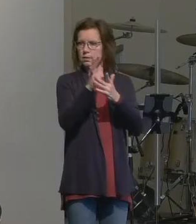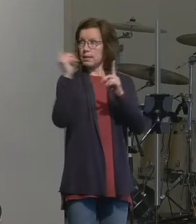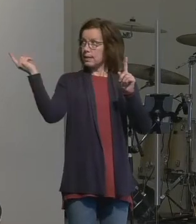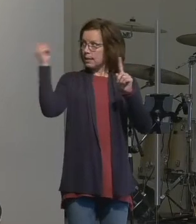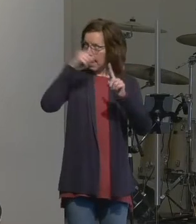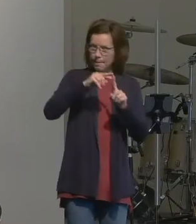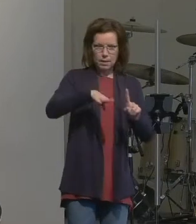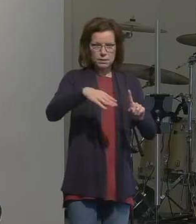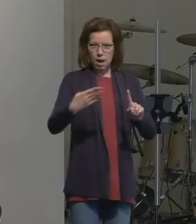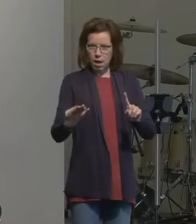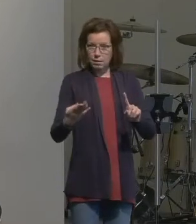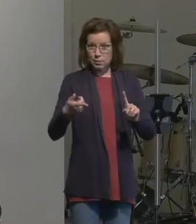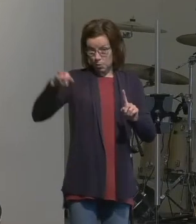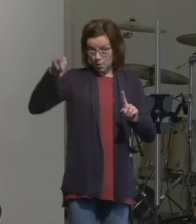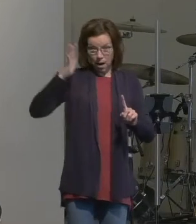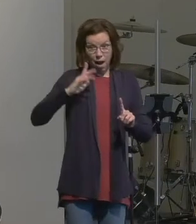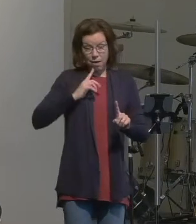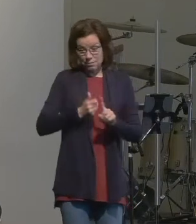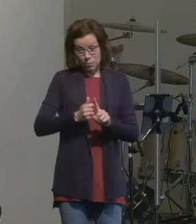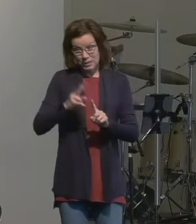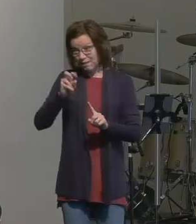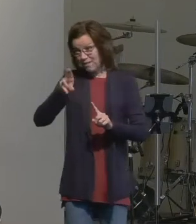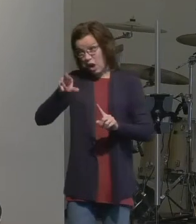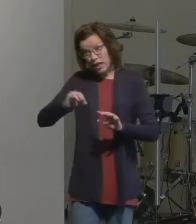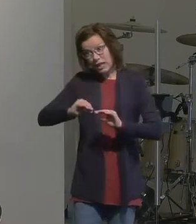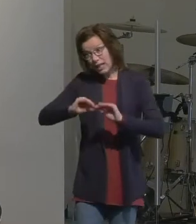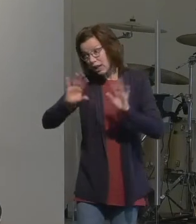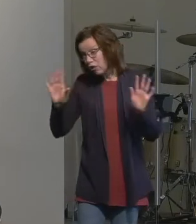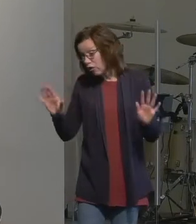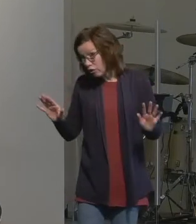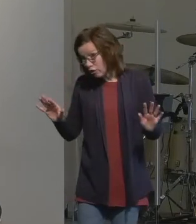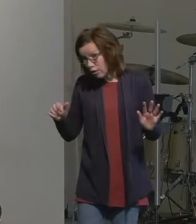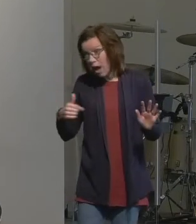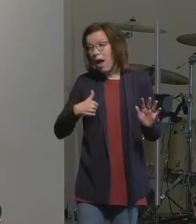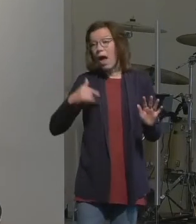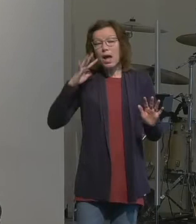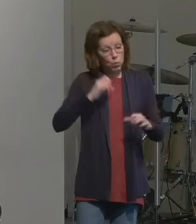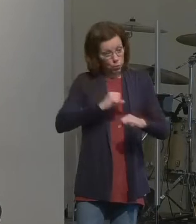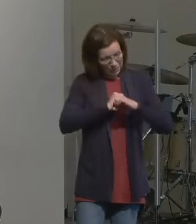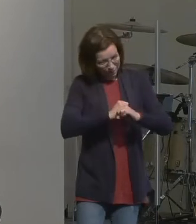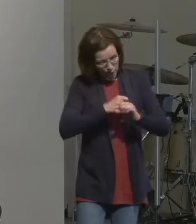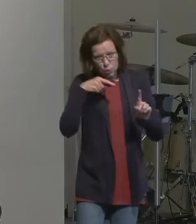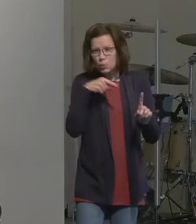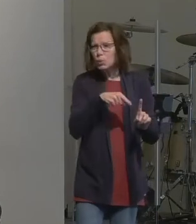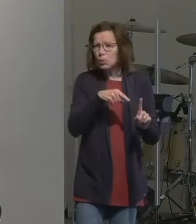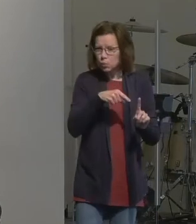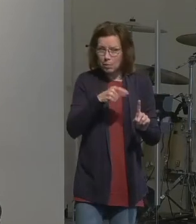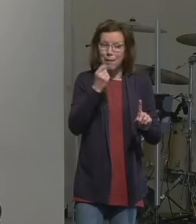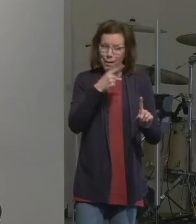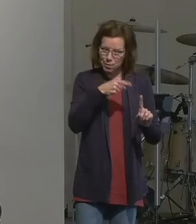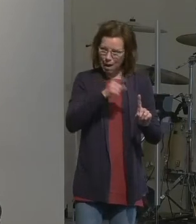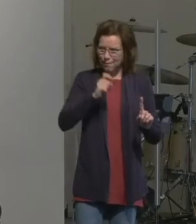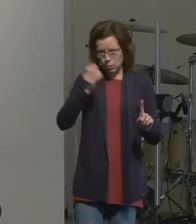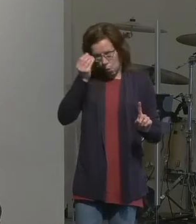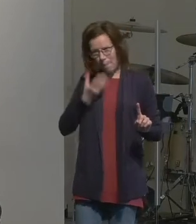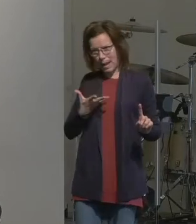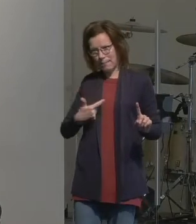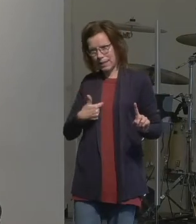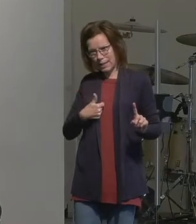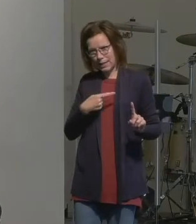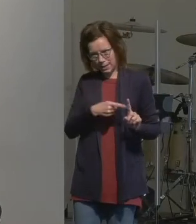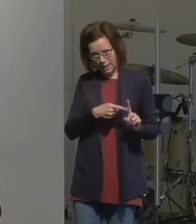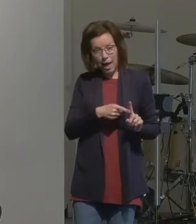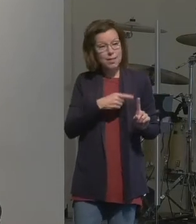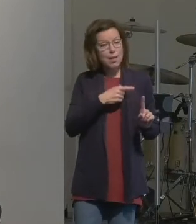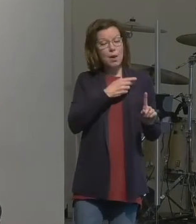so what God said was clear and what he said is I'll defend you to the extent that you'll obey me so that I can get to what was always my